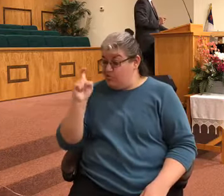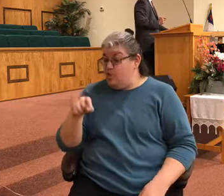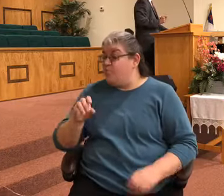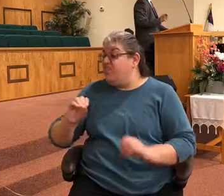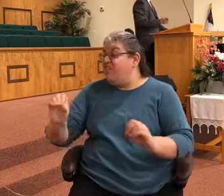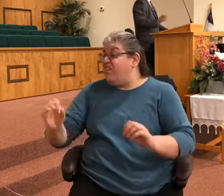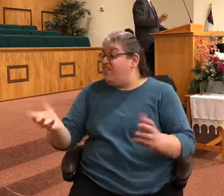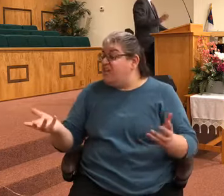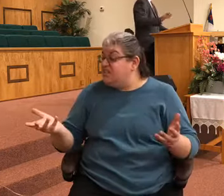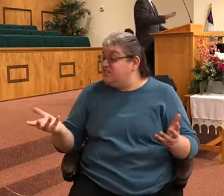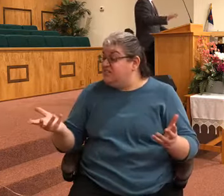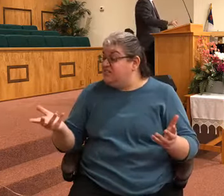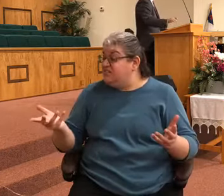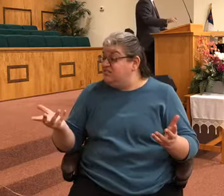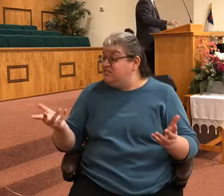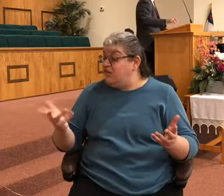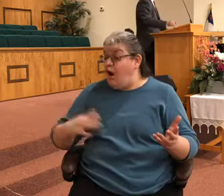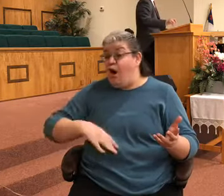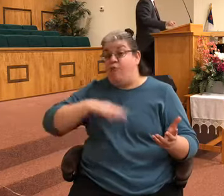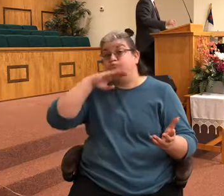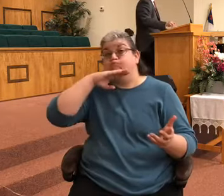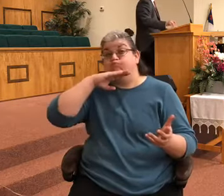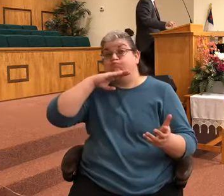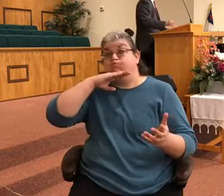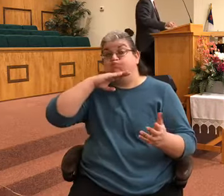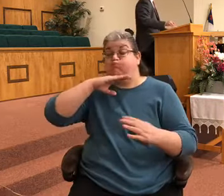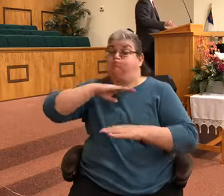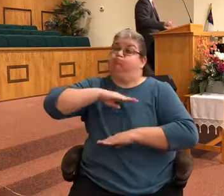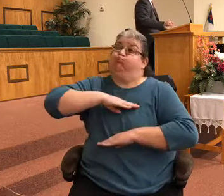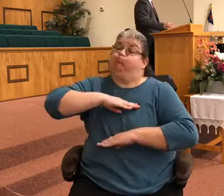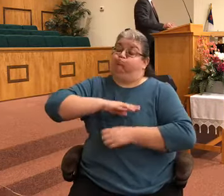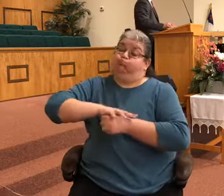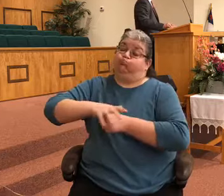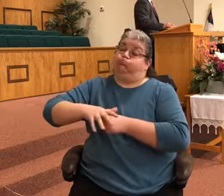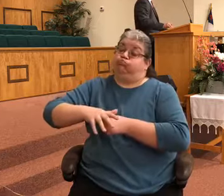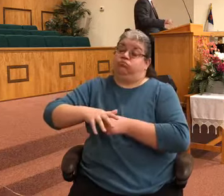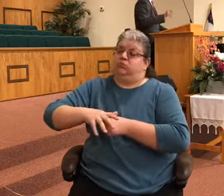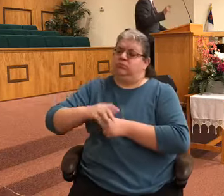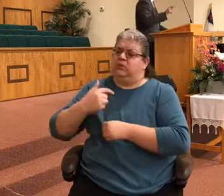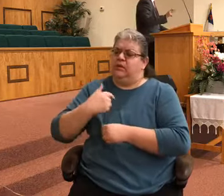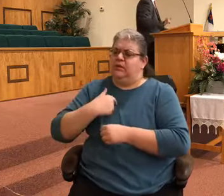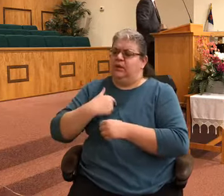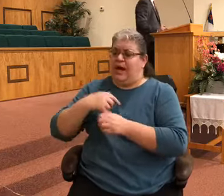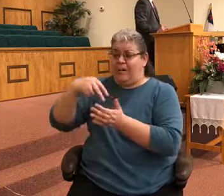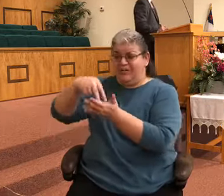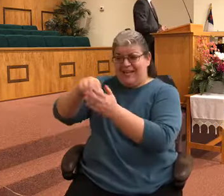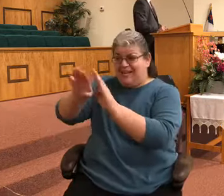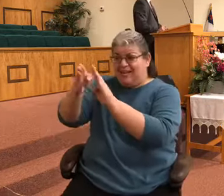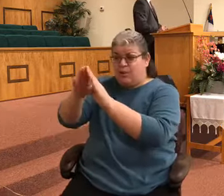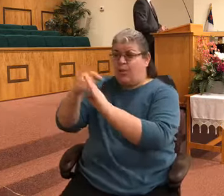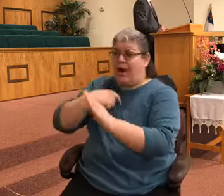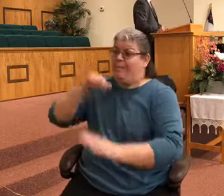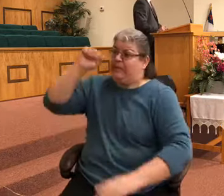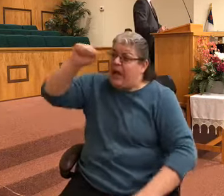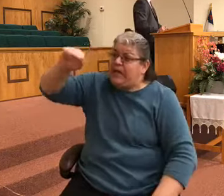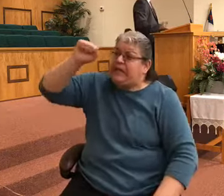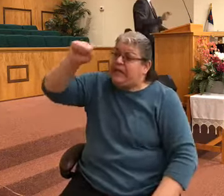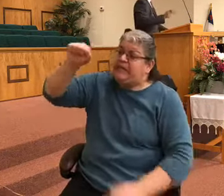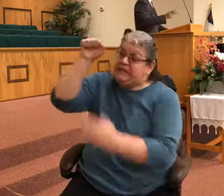he said but I want you to know I'm standing at the door and I'm knocking if you'll open up I'll come in